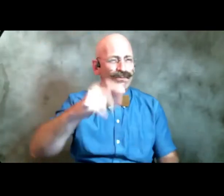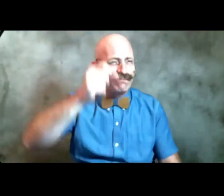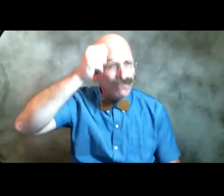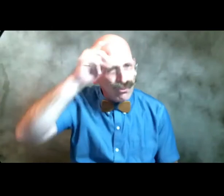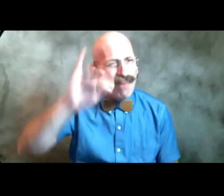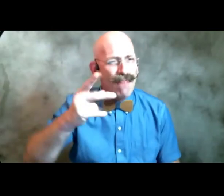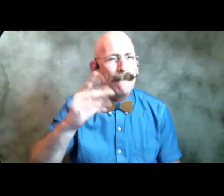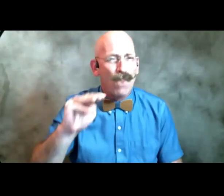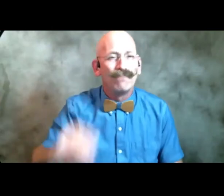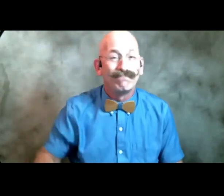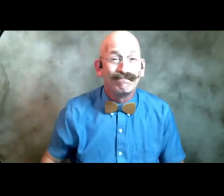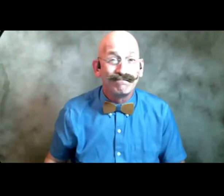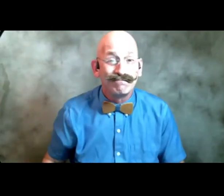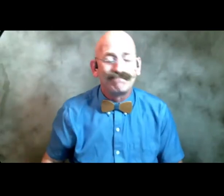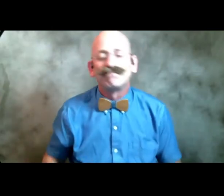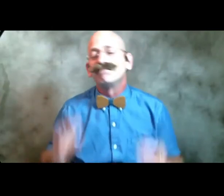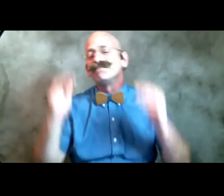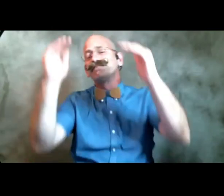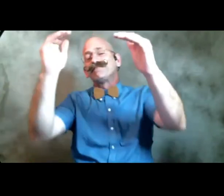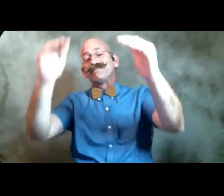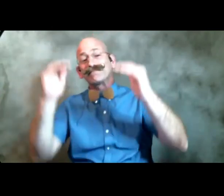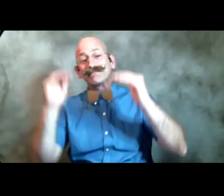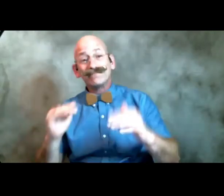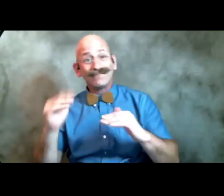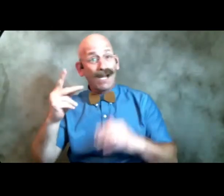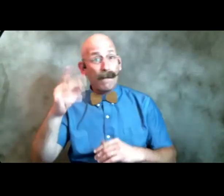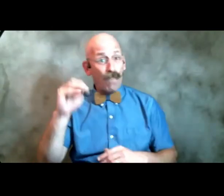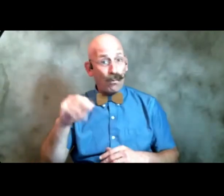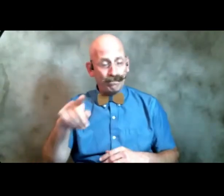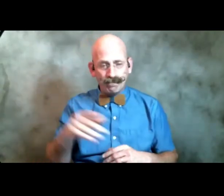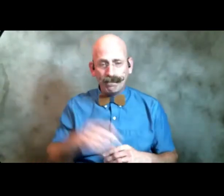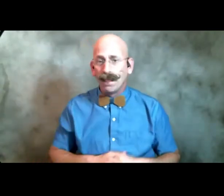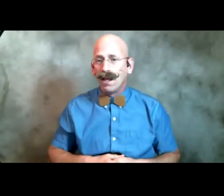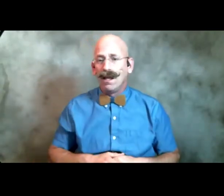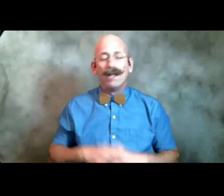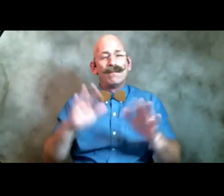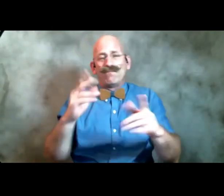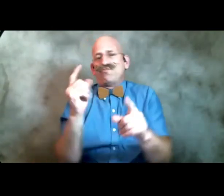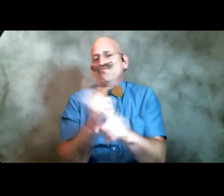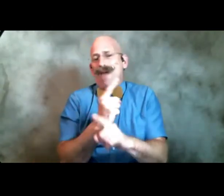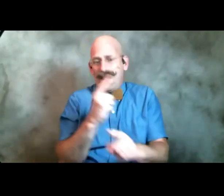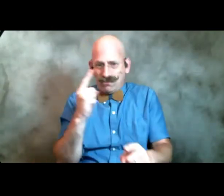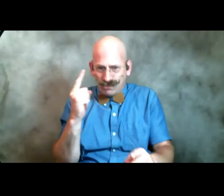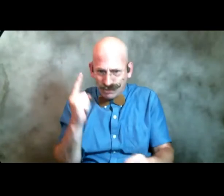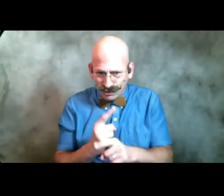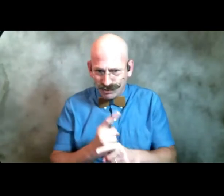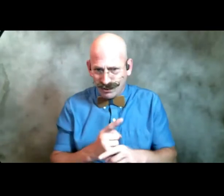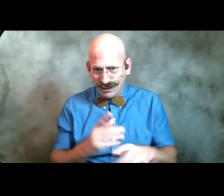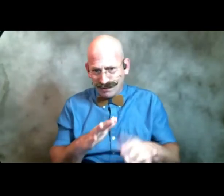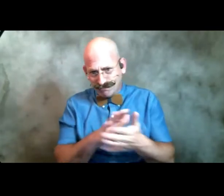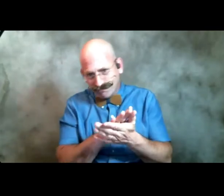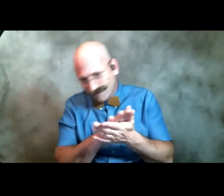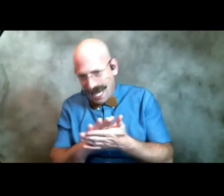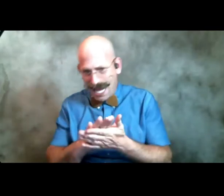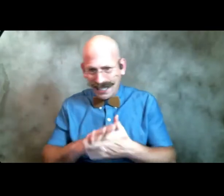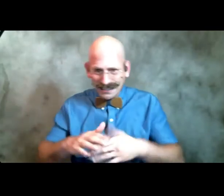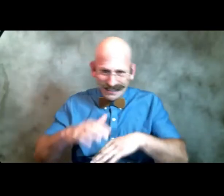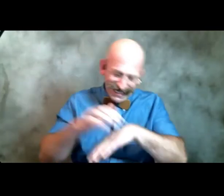the next one is in perfectly plain American like I normally do